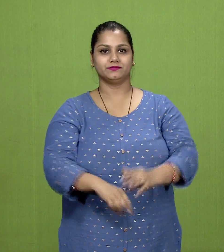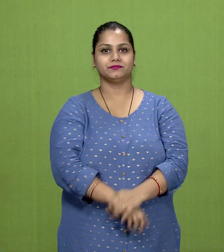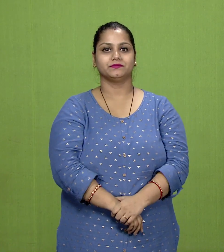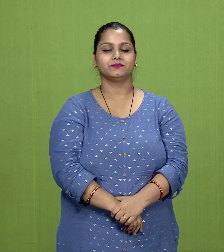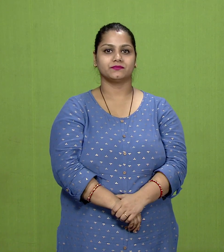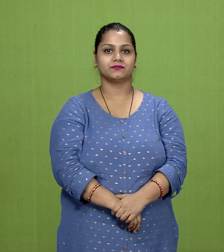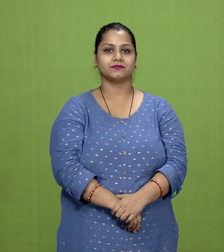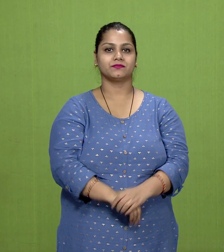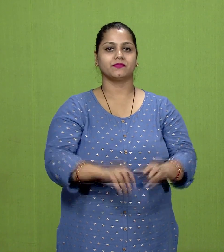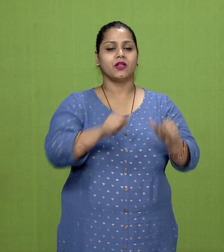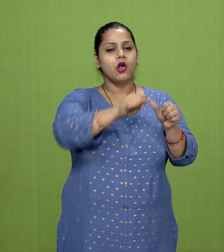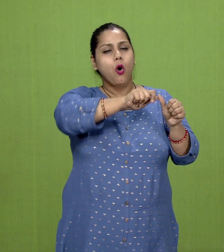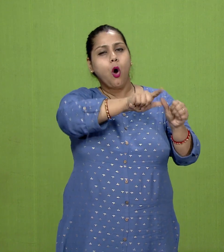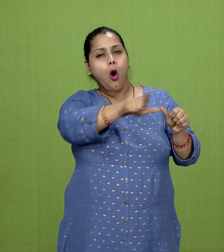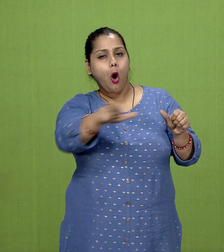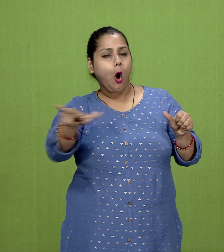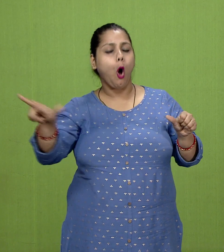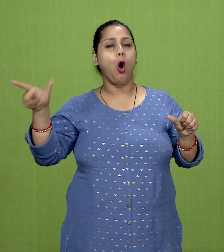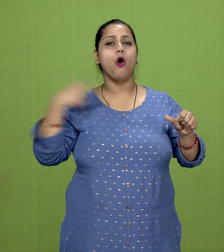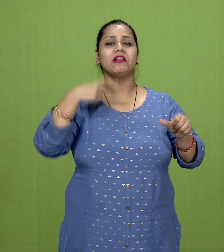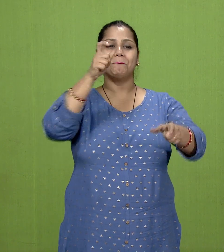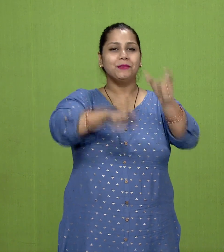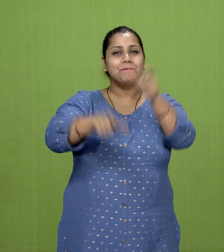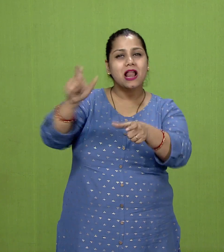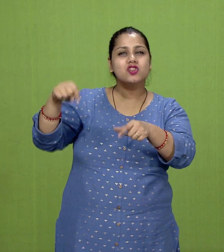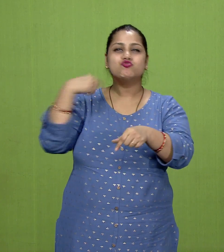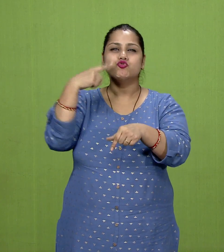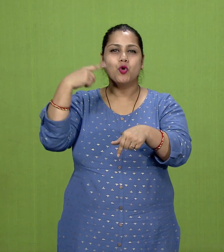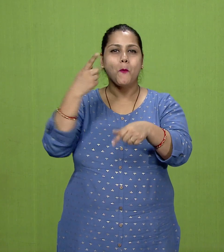they are all marked by a typical pottery